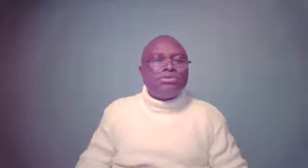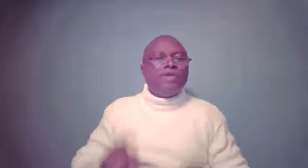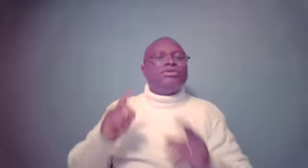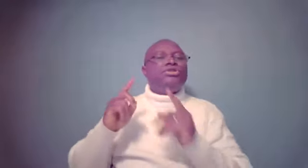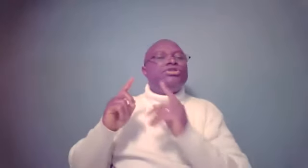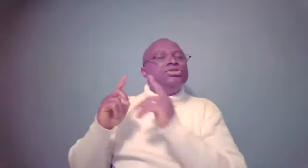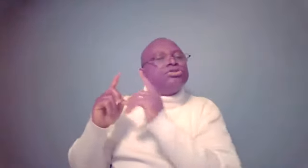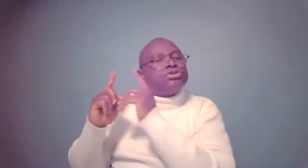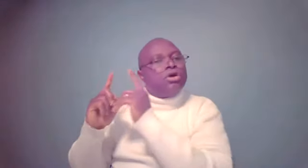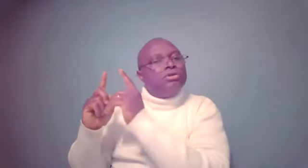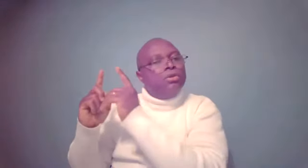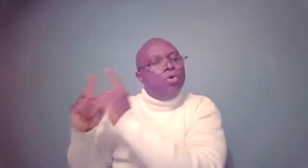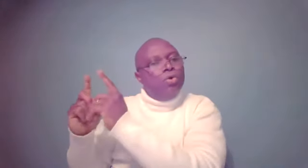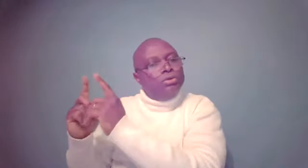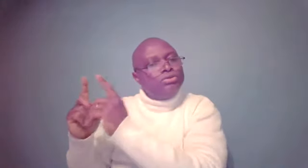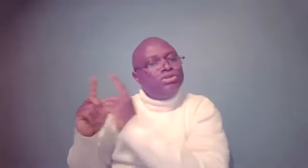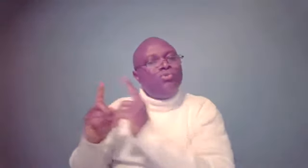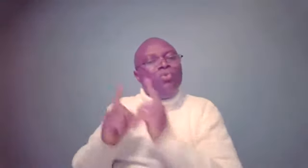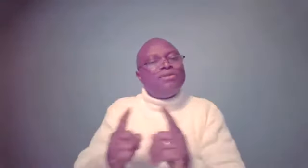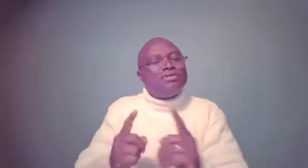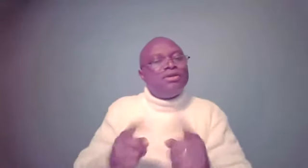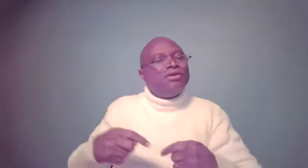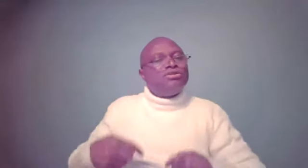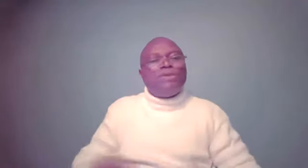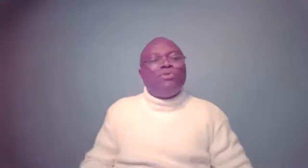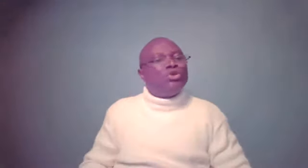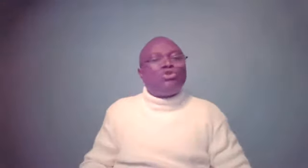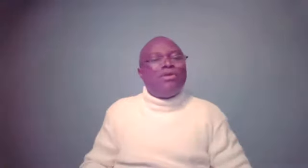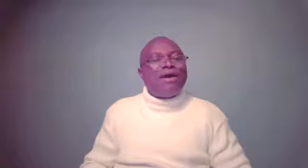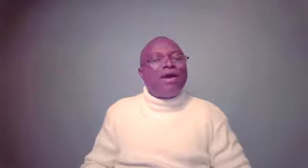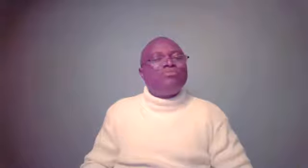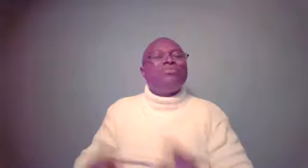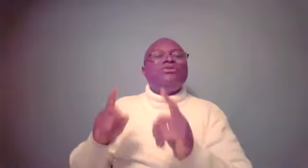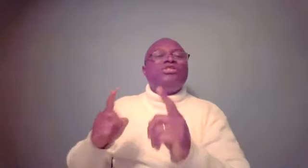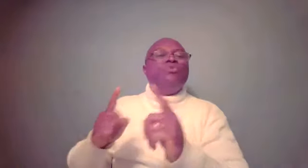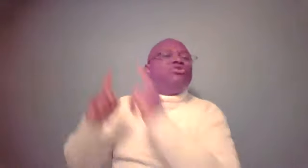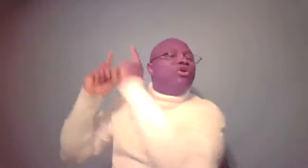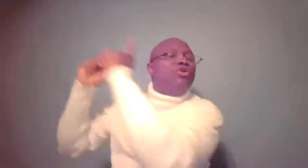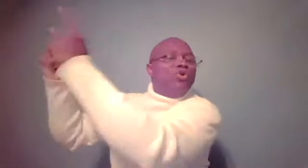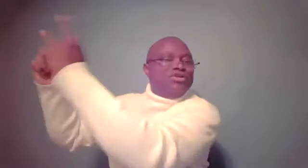says she sought the Lord. She went, something was troubling her. She went to the Lord.